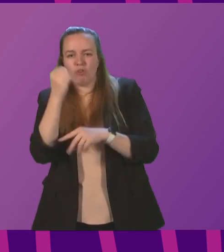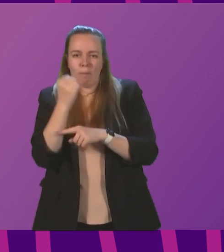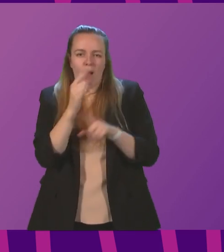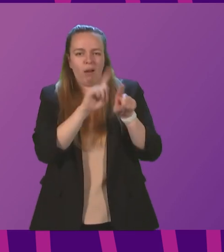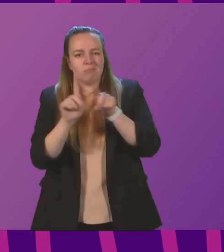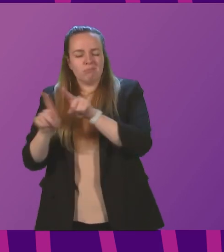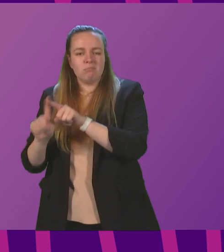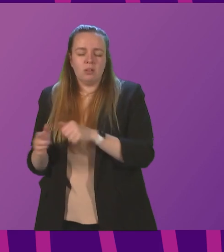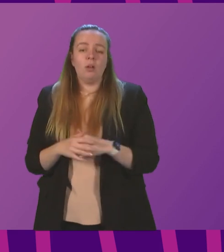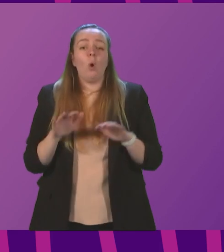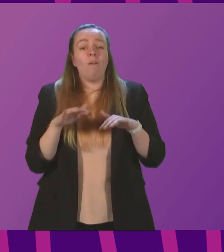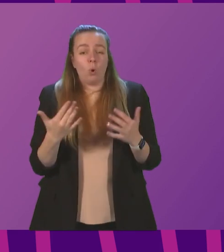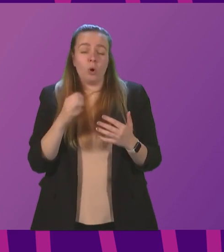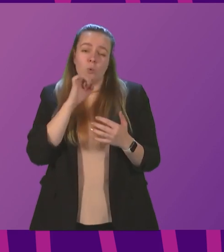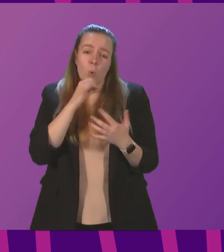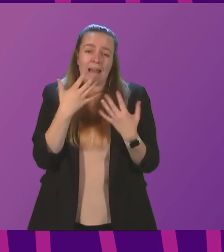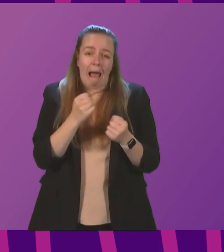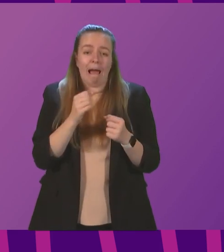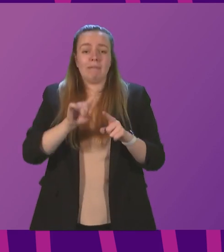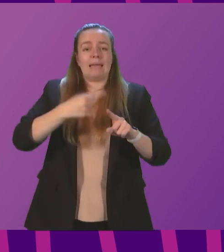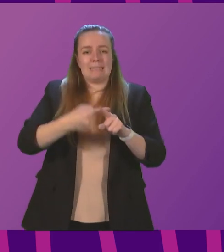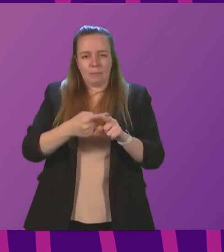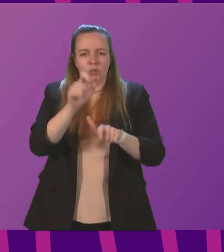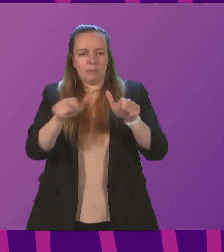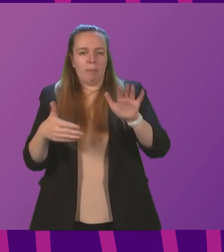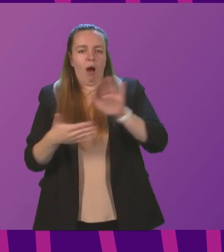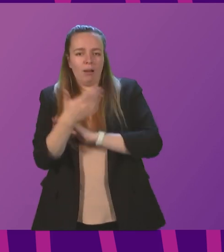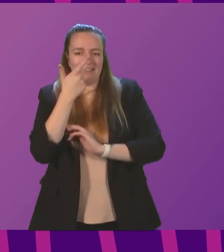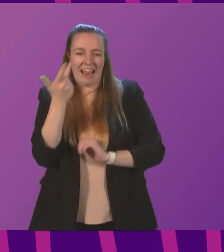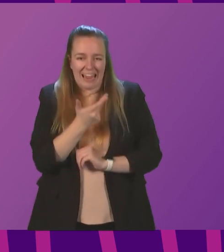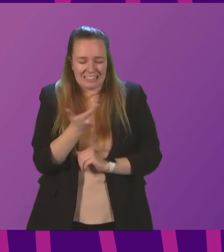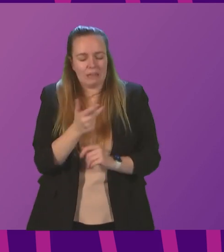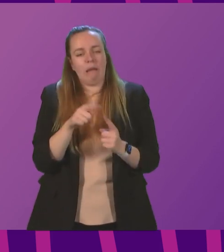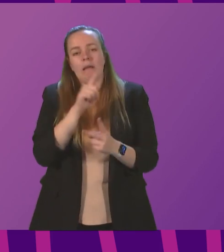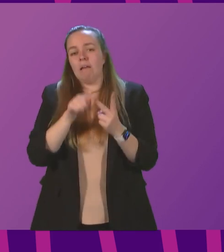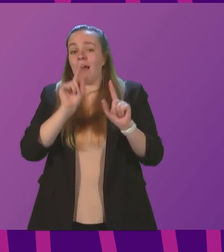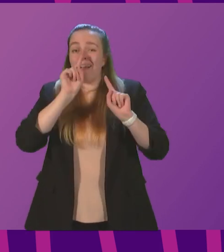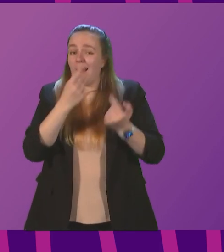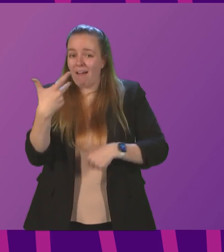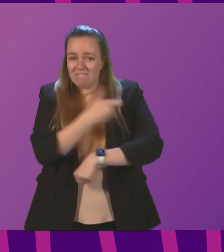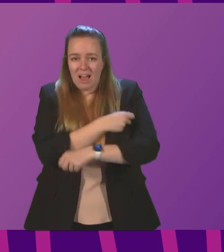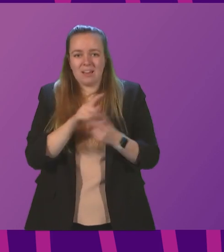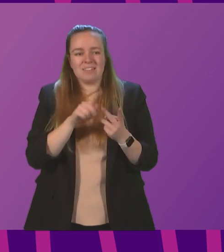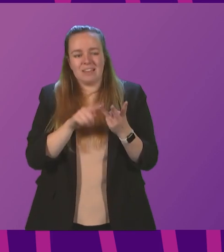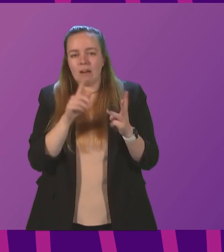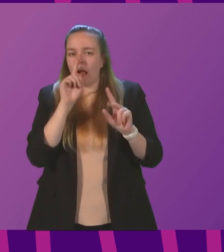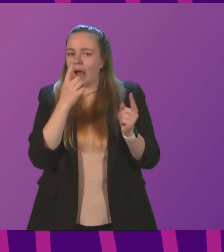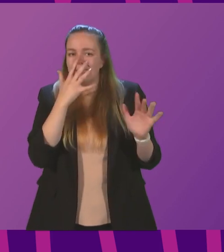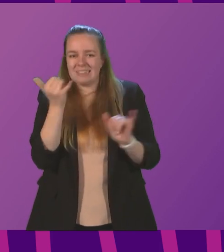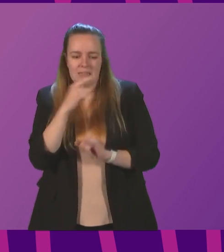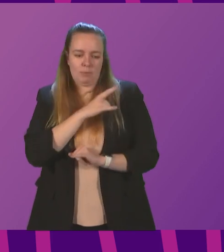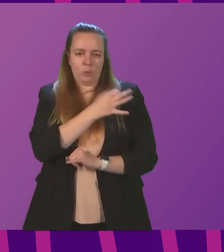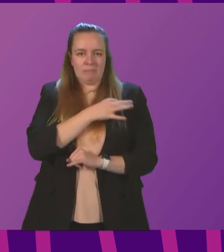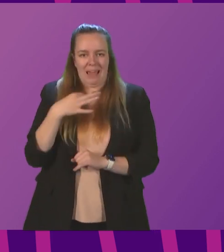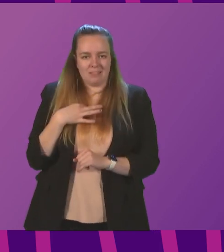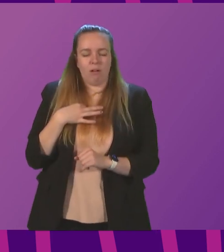We would, of course, retain exemptions for those under 18, for those who cannot be vaccinated or tested for medical reasons, for people